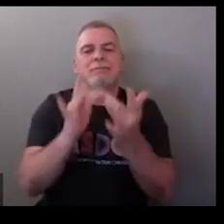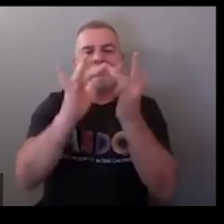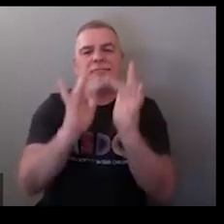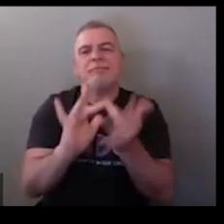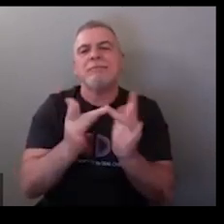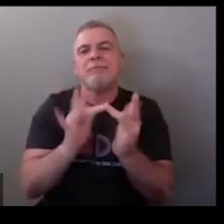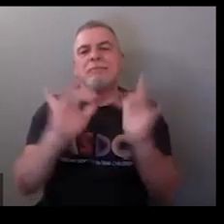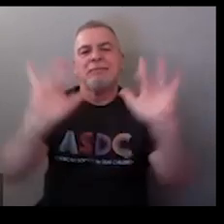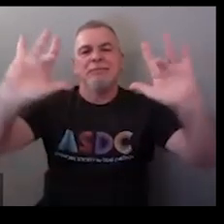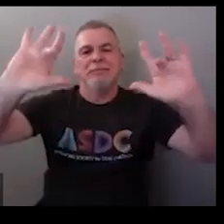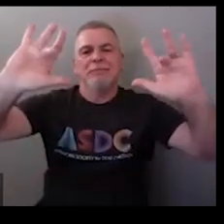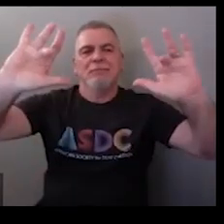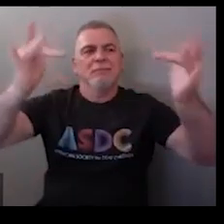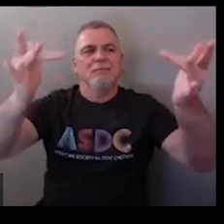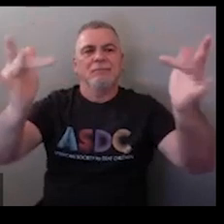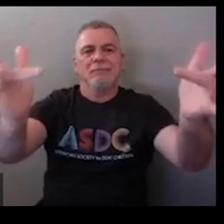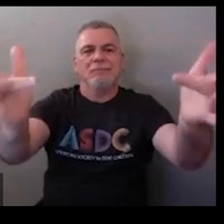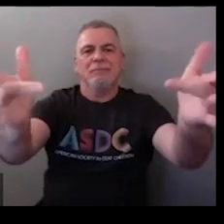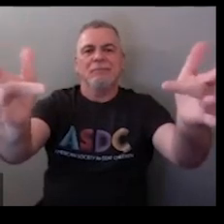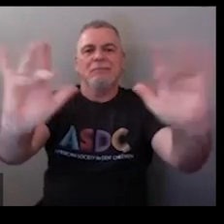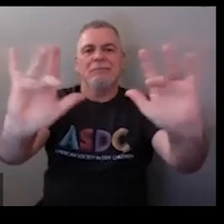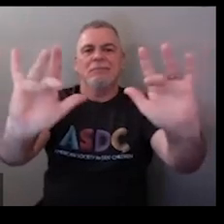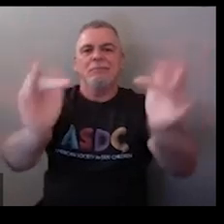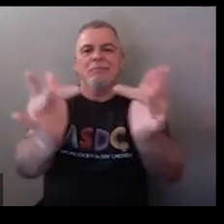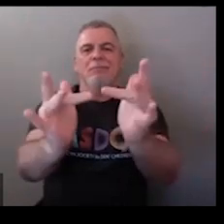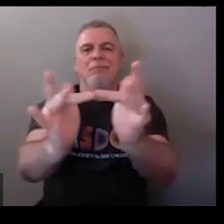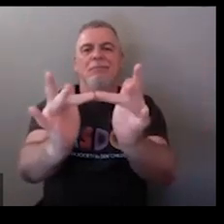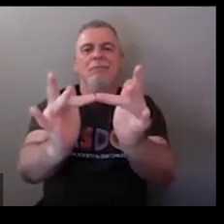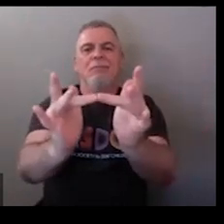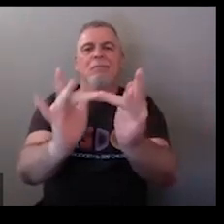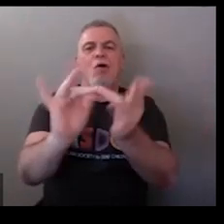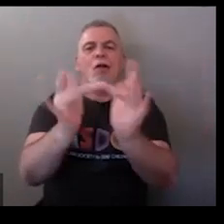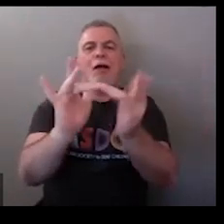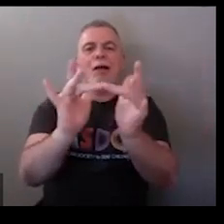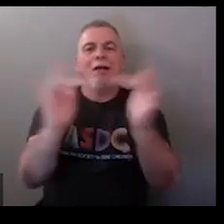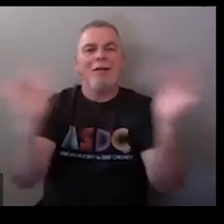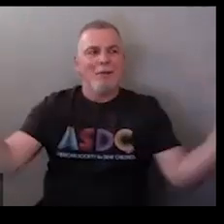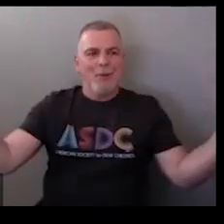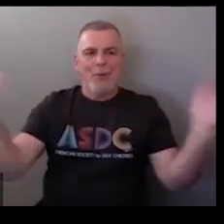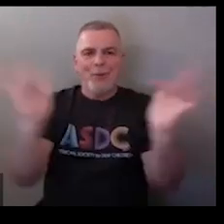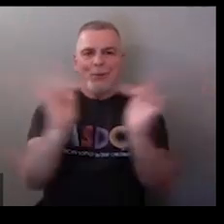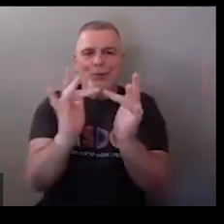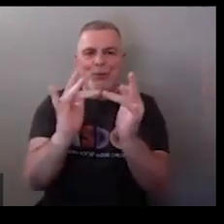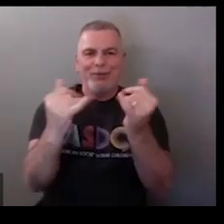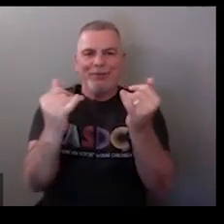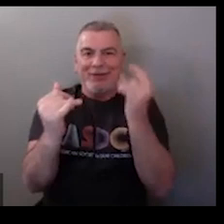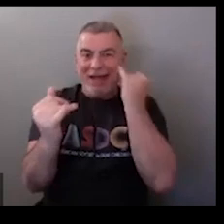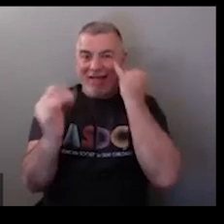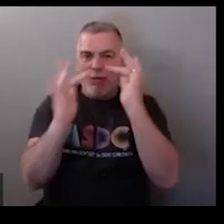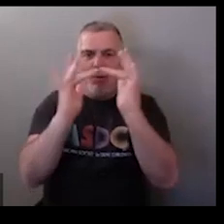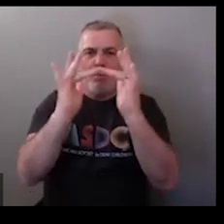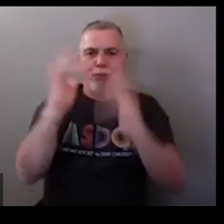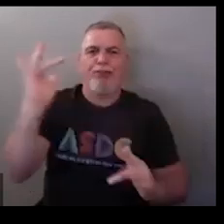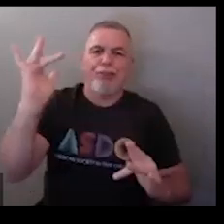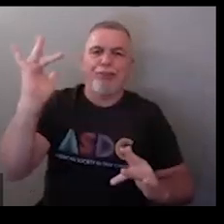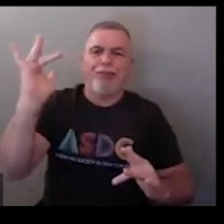this is the sign for online or internet again your middle fingers go down they touch and then there's your movement showing that